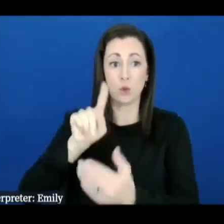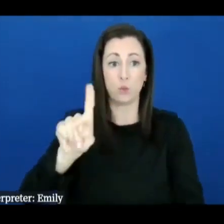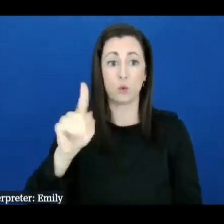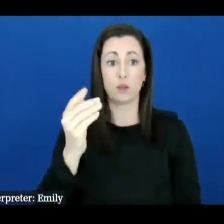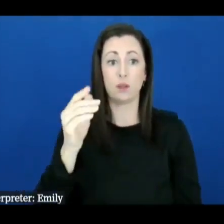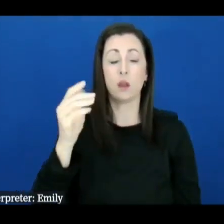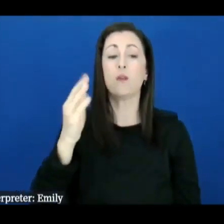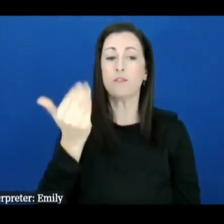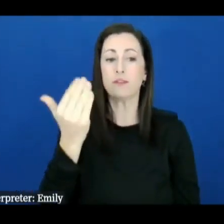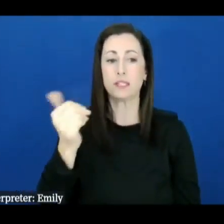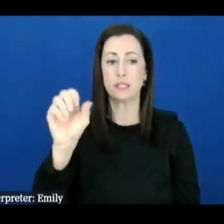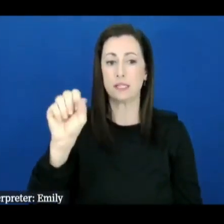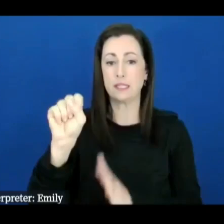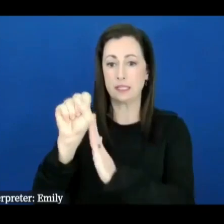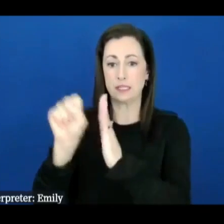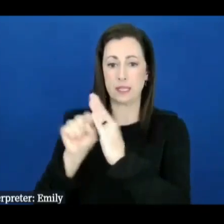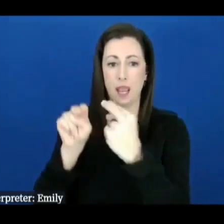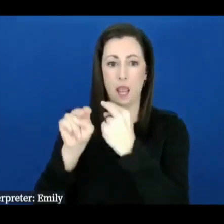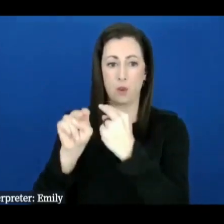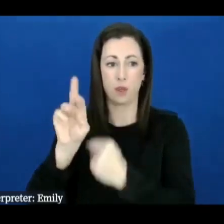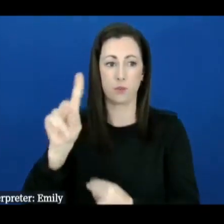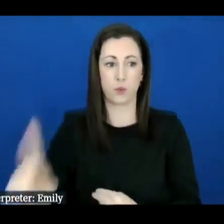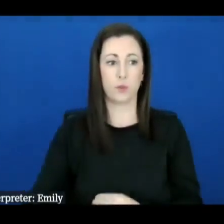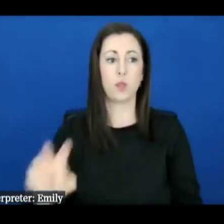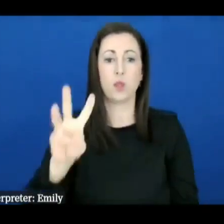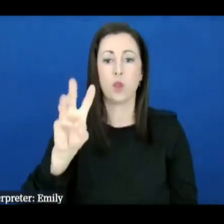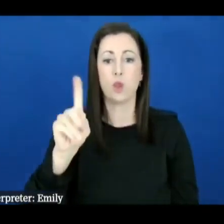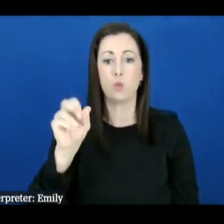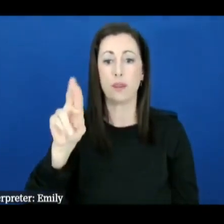Reynolds high school at one rocket drive in Asheville